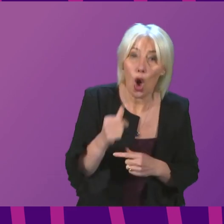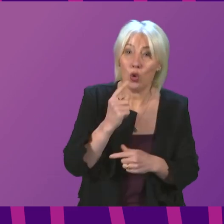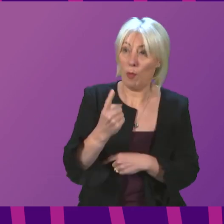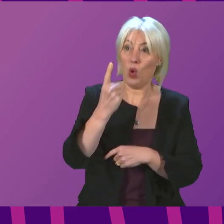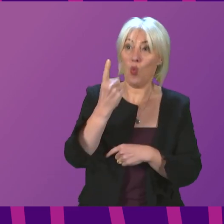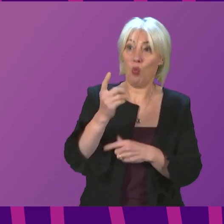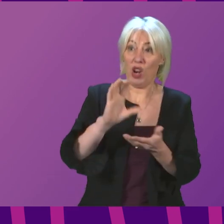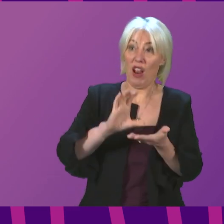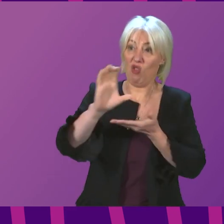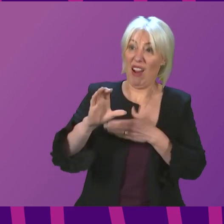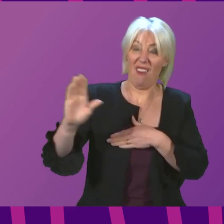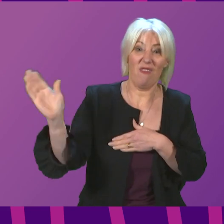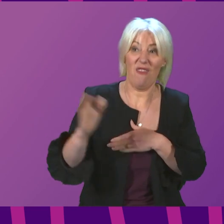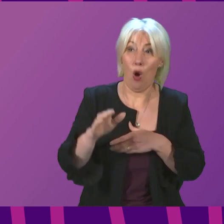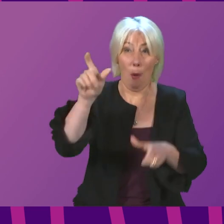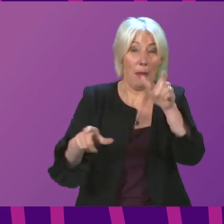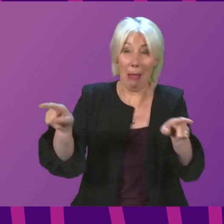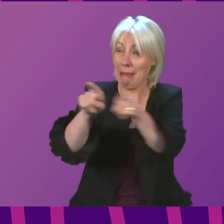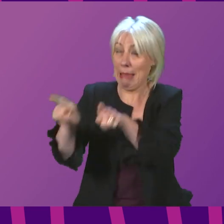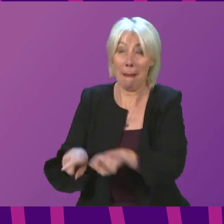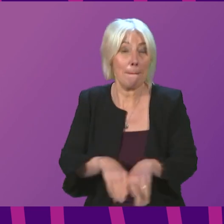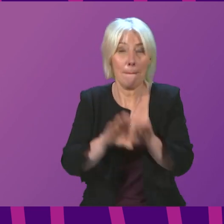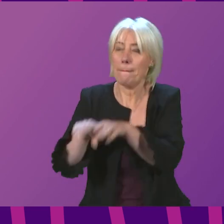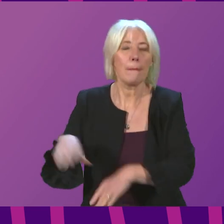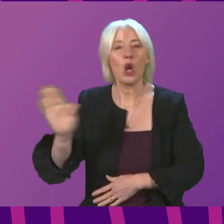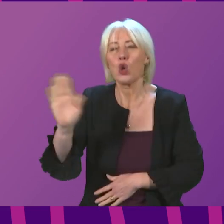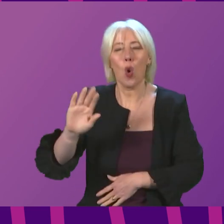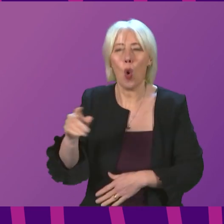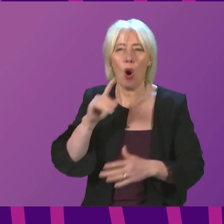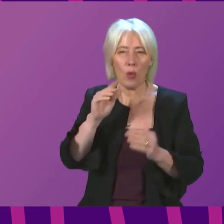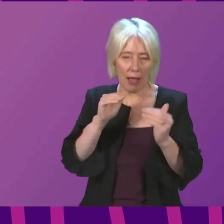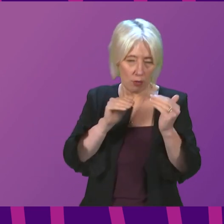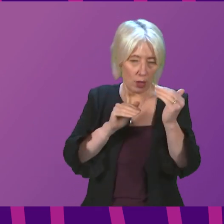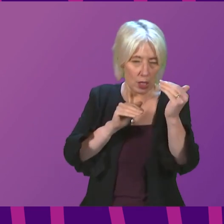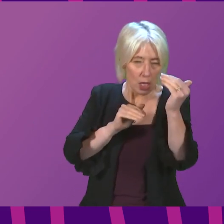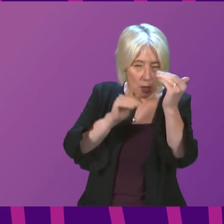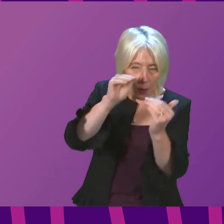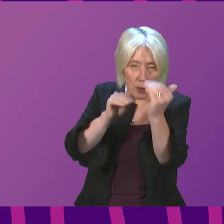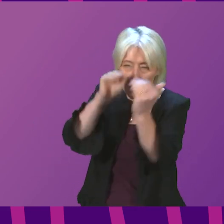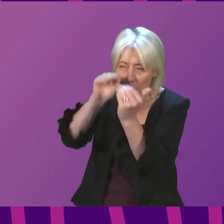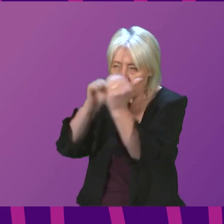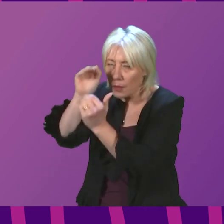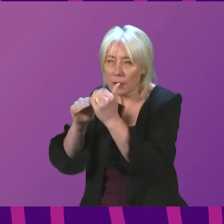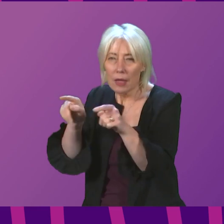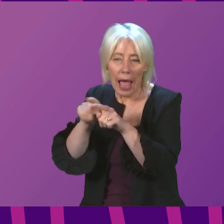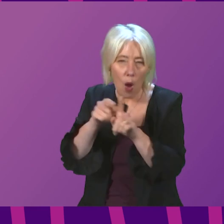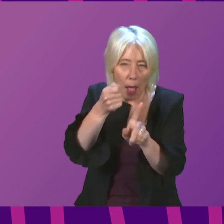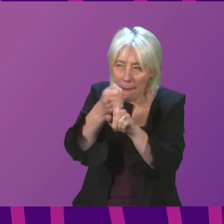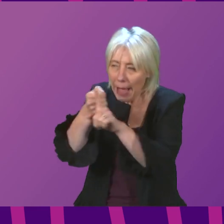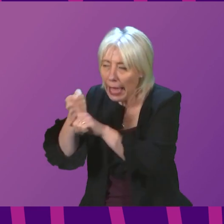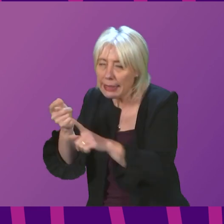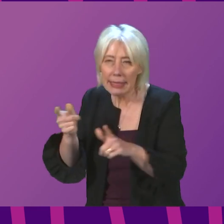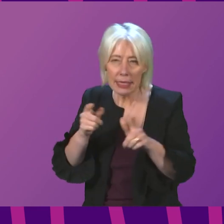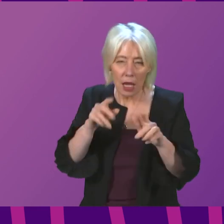grants and much more targeted support, taking account of the variable degree of impact within different sectors.